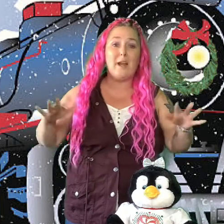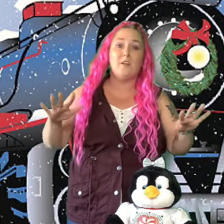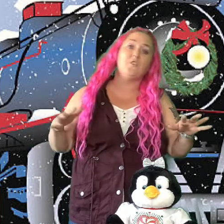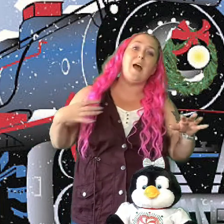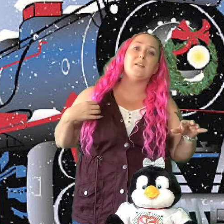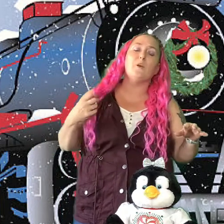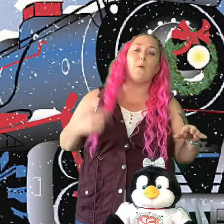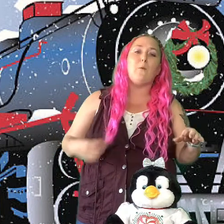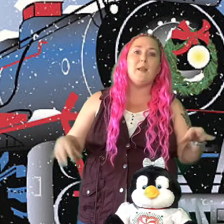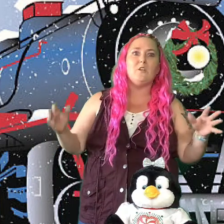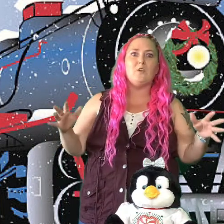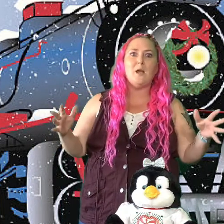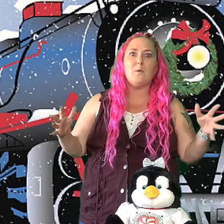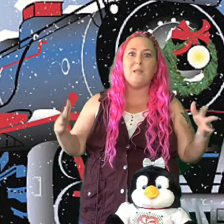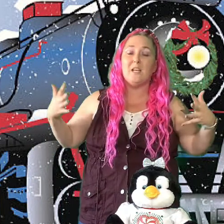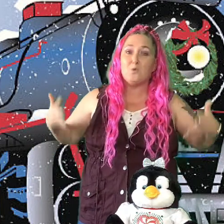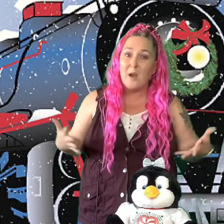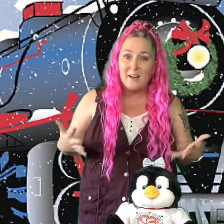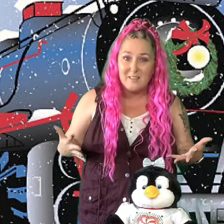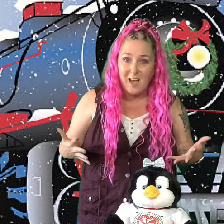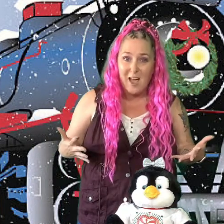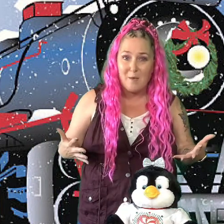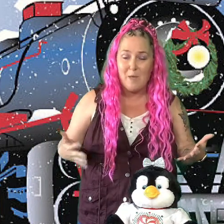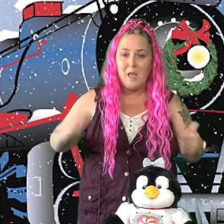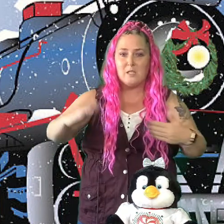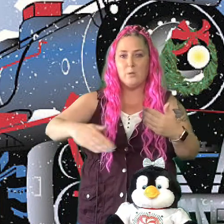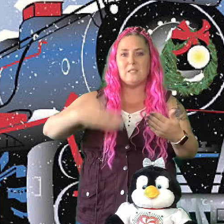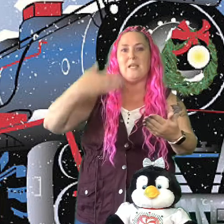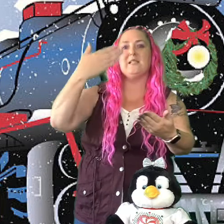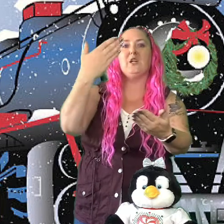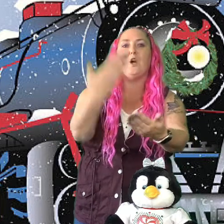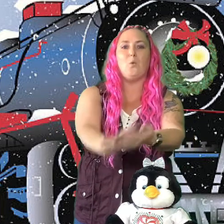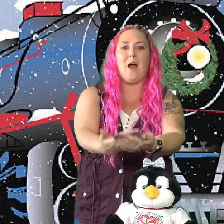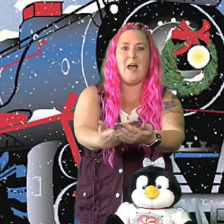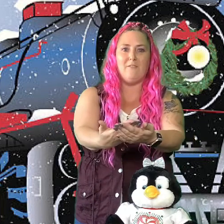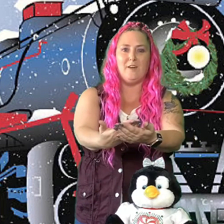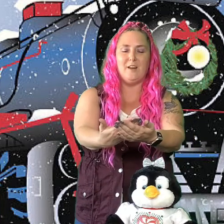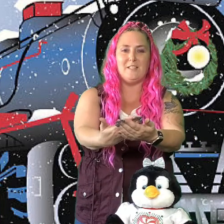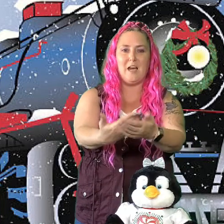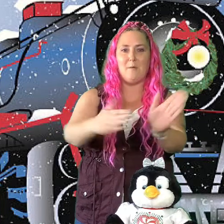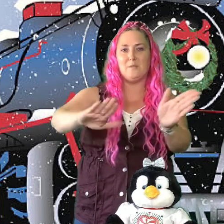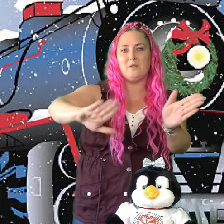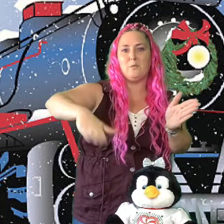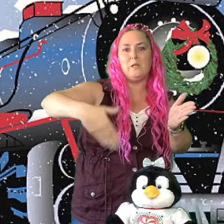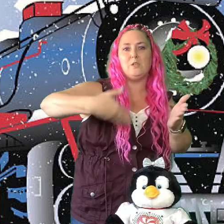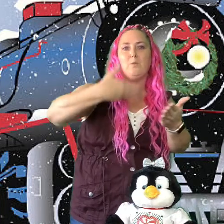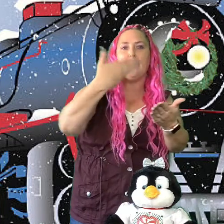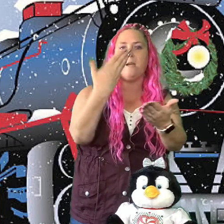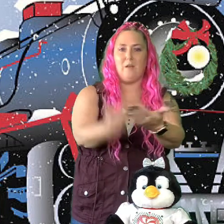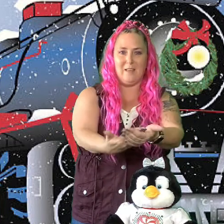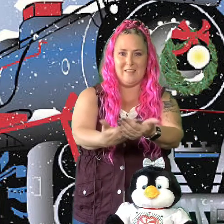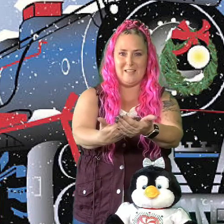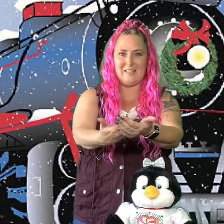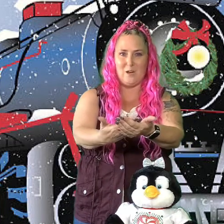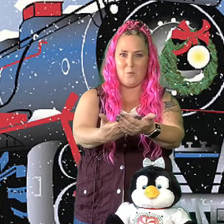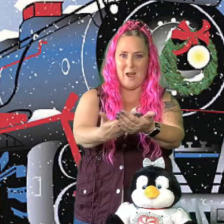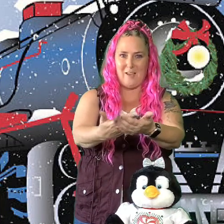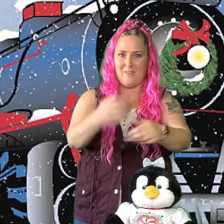on track. So by right on track we mean it's right on time. So we'll say it's gonna arrive on time. So that's where you scoop your hand and go like this. Arrive.